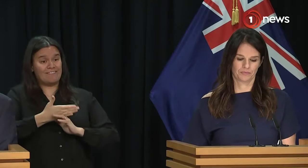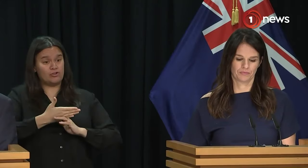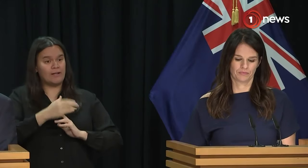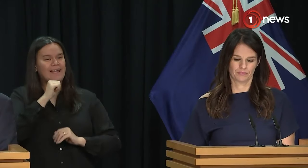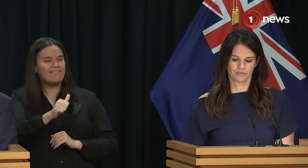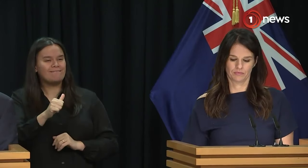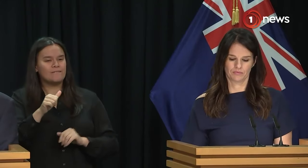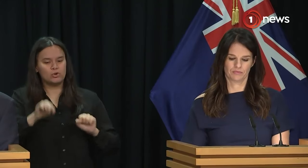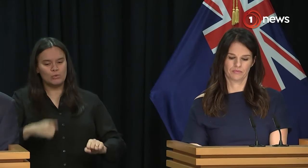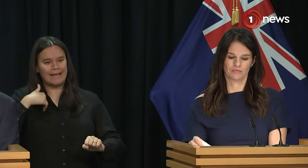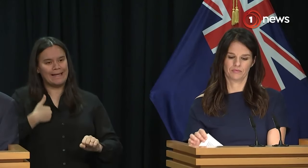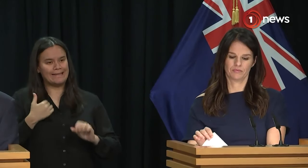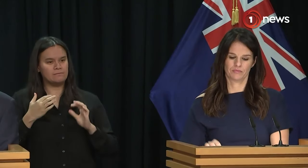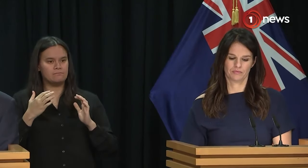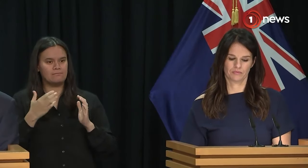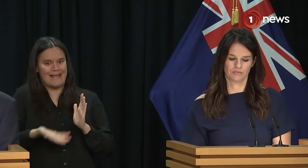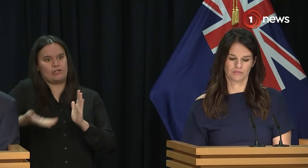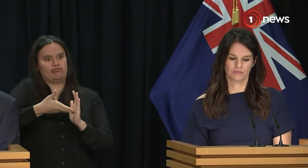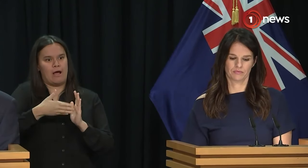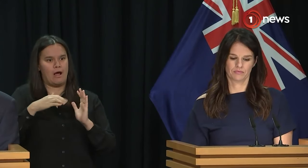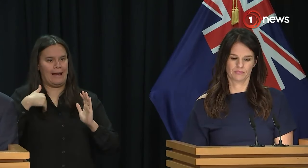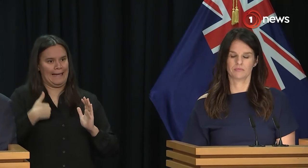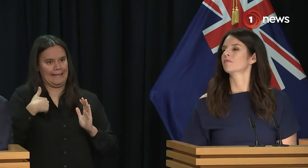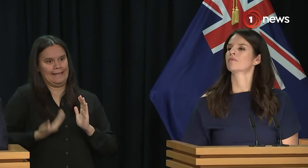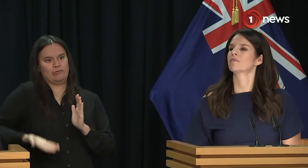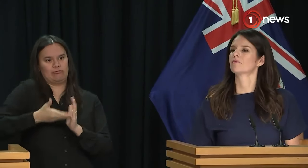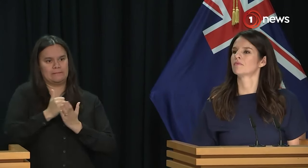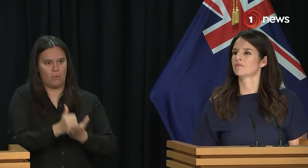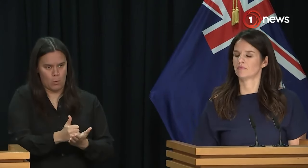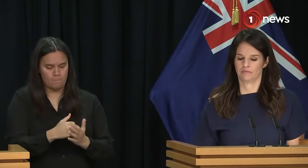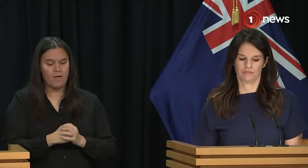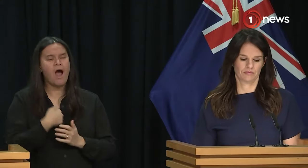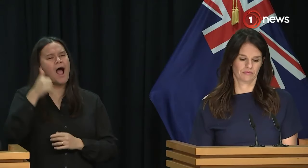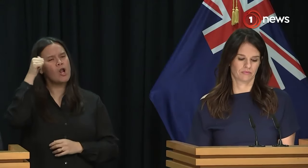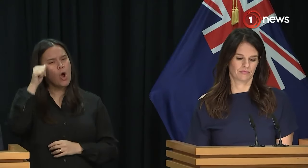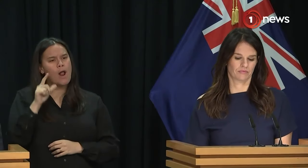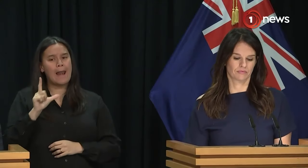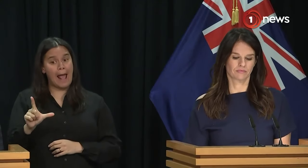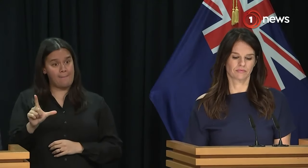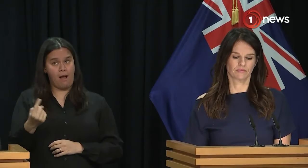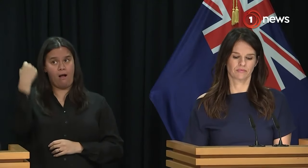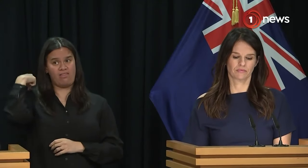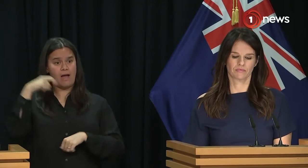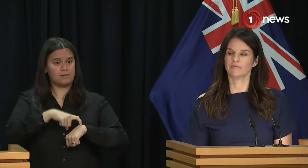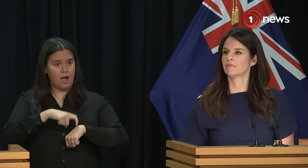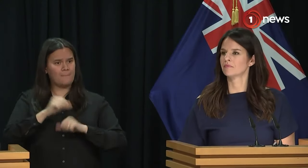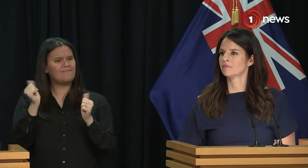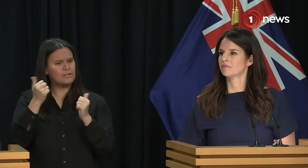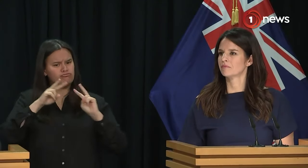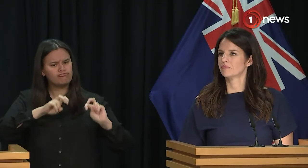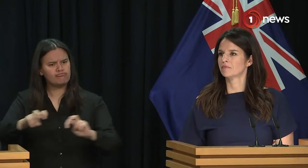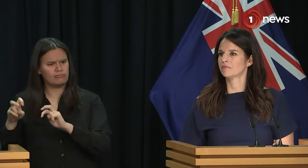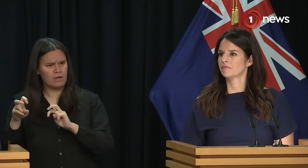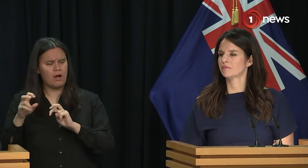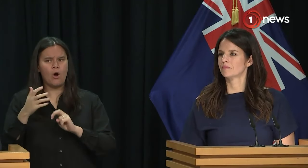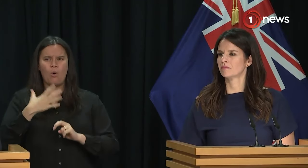My understanding, correct me if I'm wrong, is that Labor had done a review of that, and think Joanne Timetti's Associate Education Minister at the time did. It was meant to come